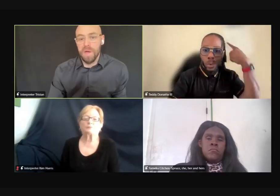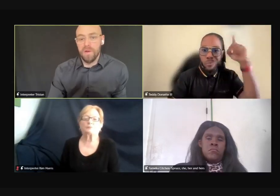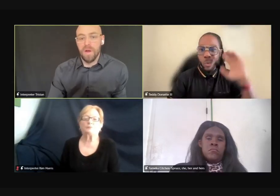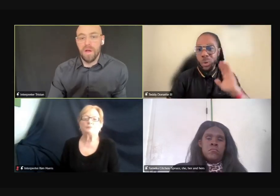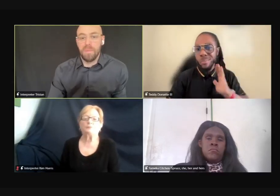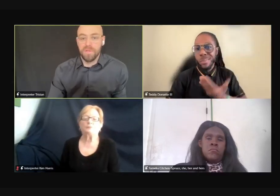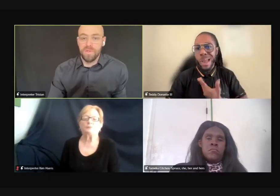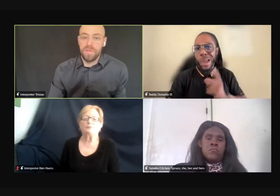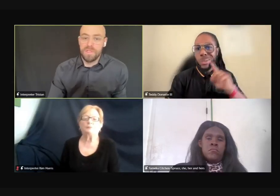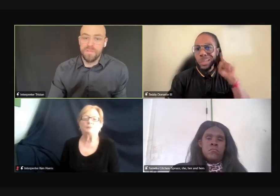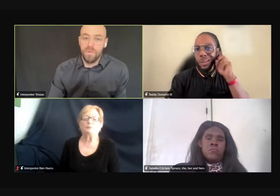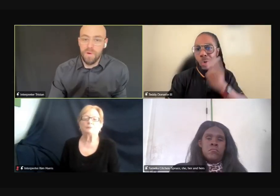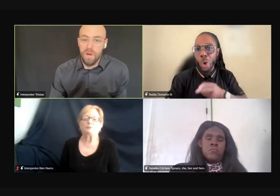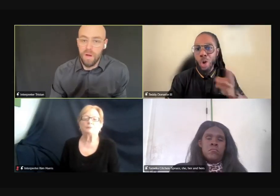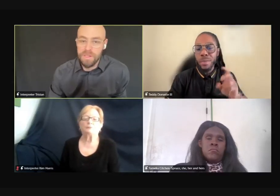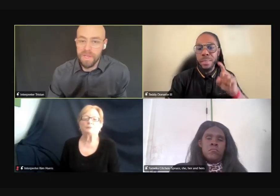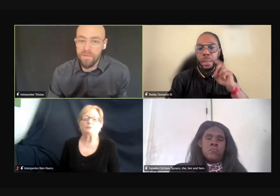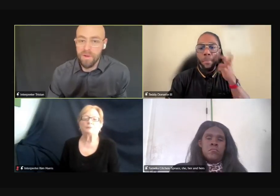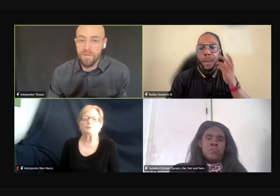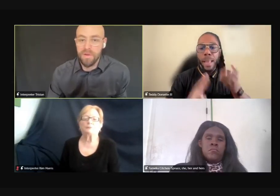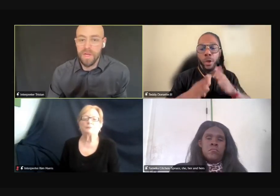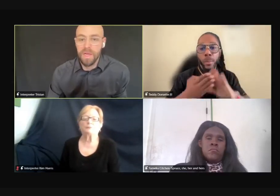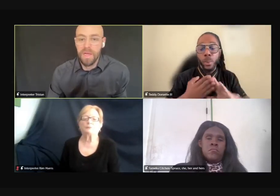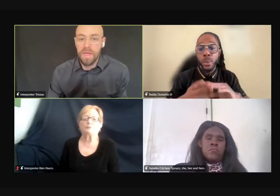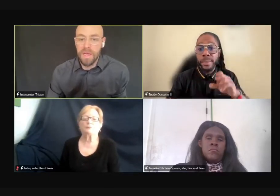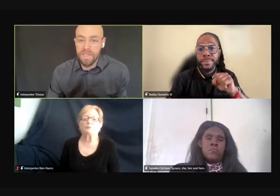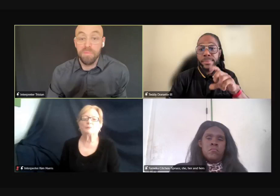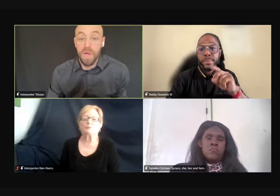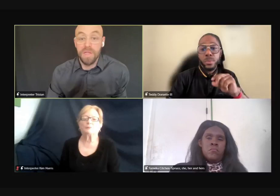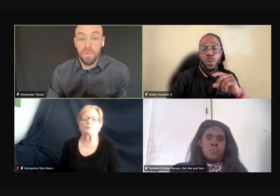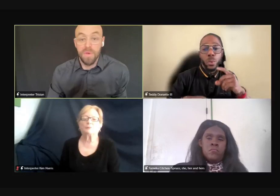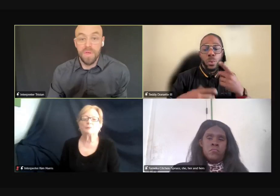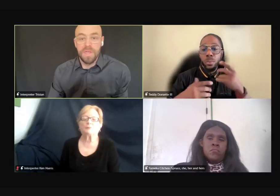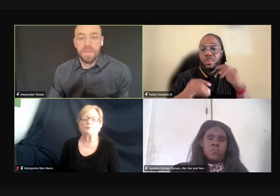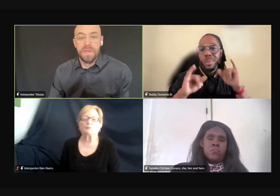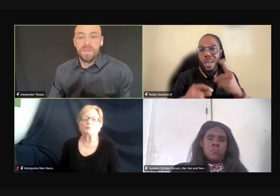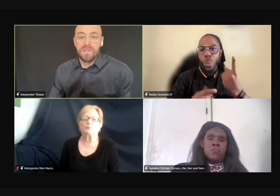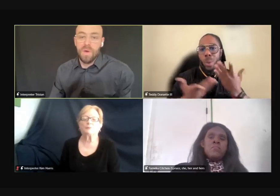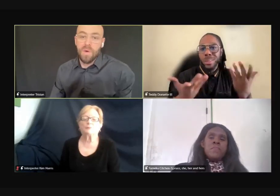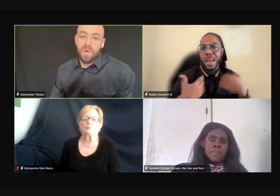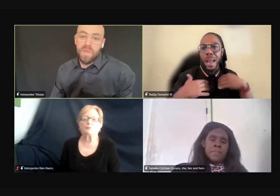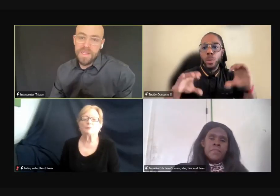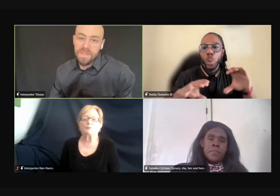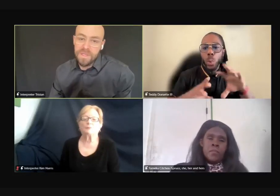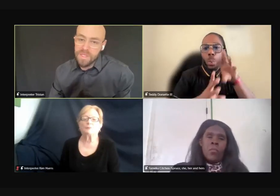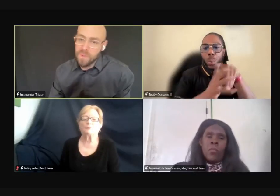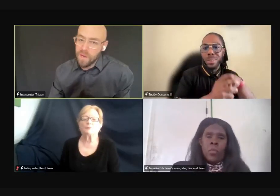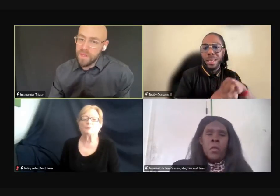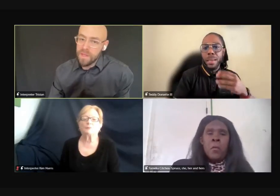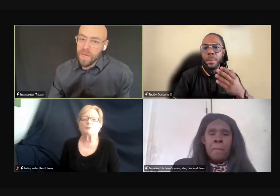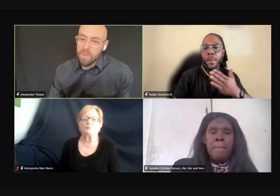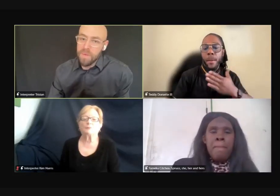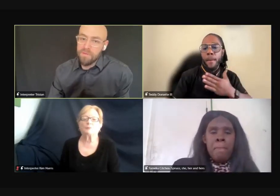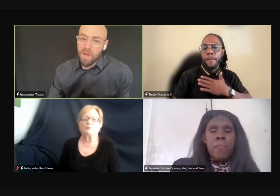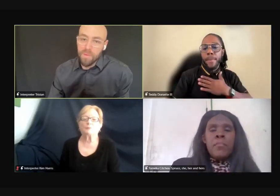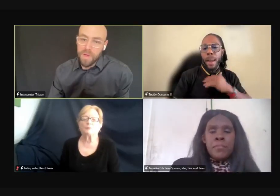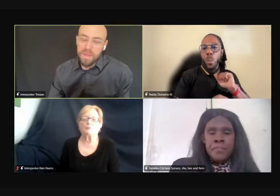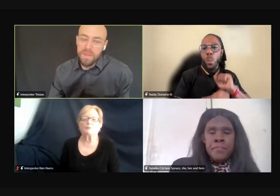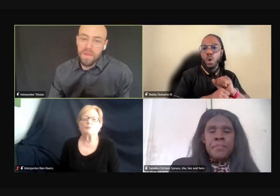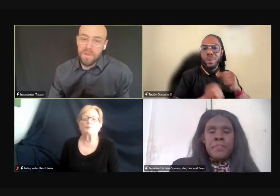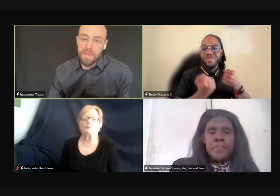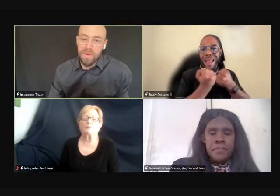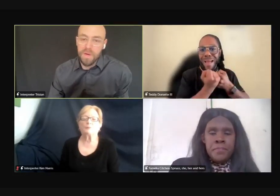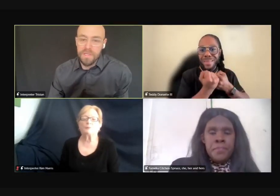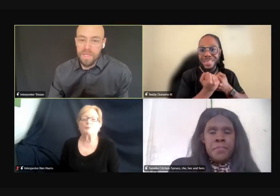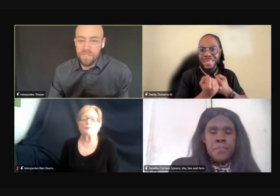providing better opportunities for our deaf, hard of hearing. deaf blind community. So that's, that's one thing that I'm involved